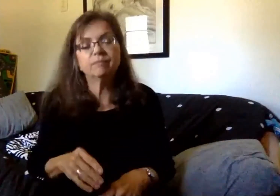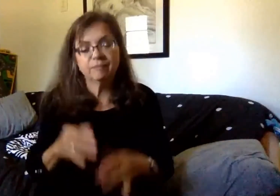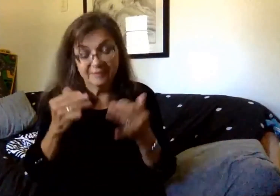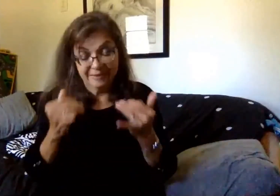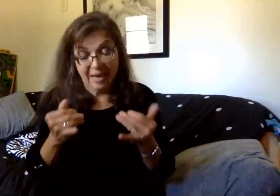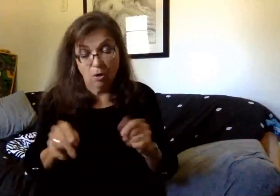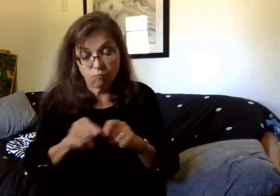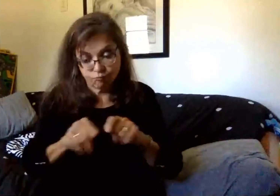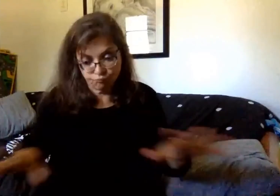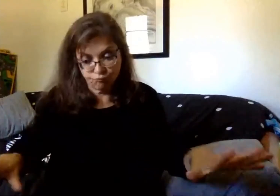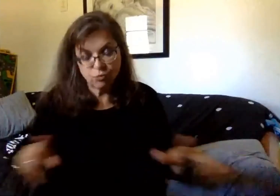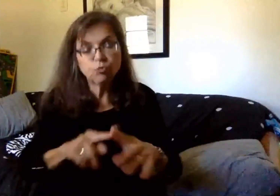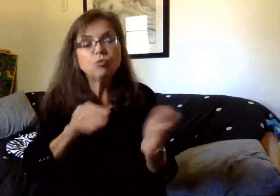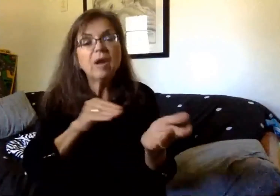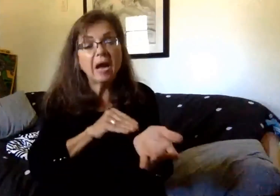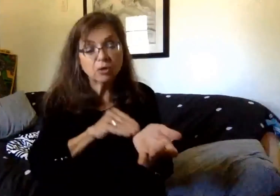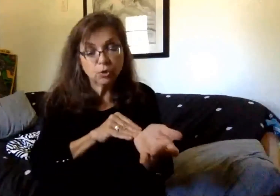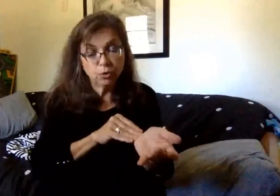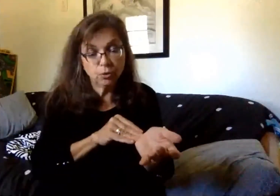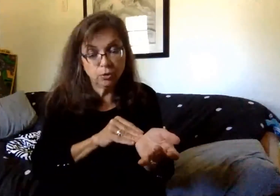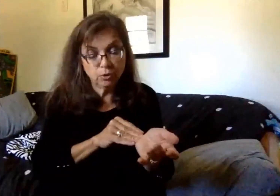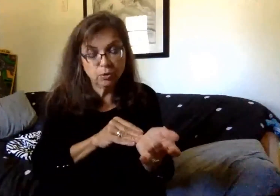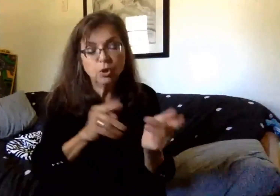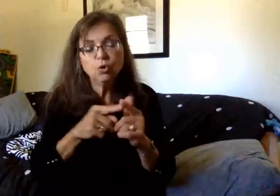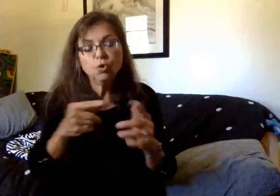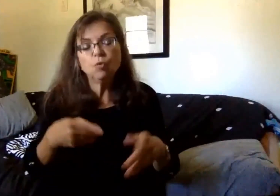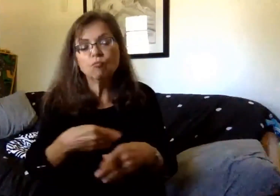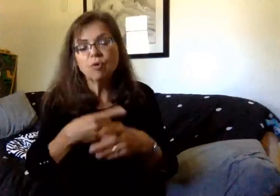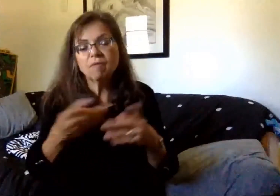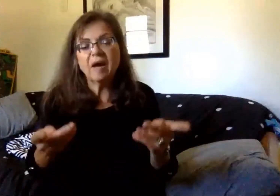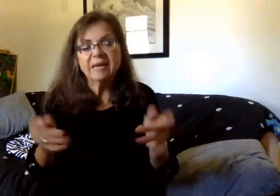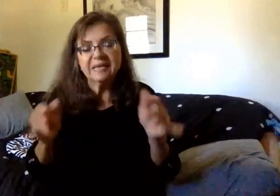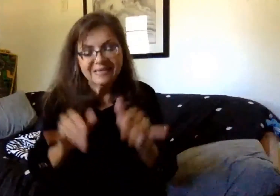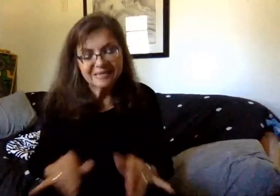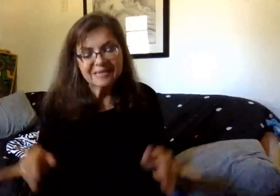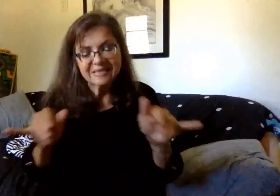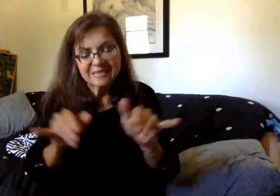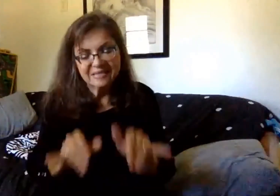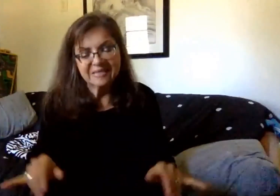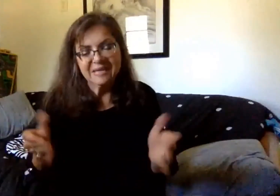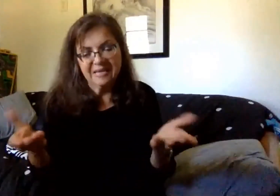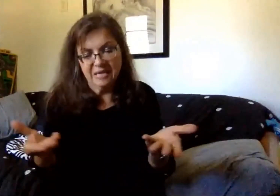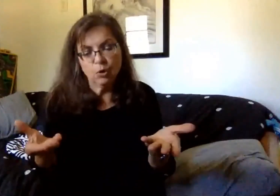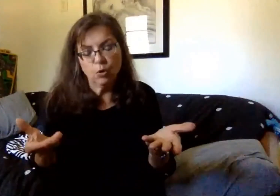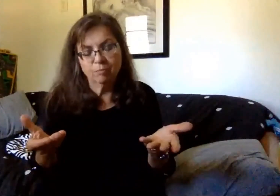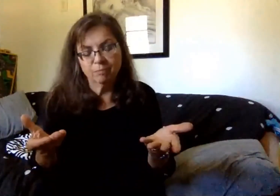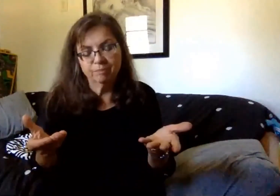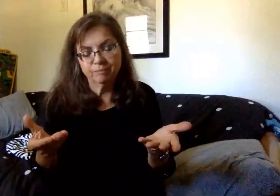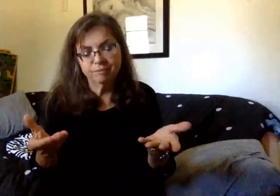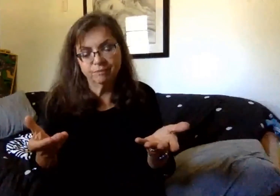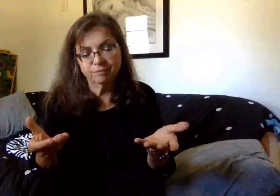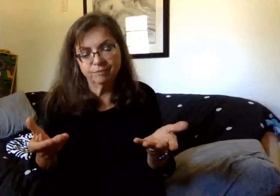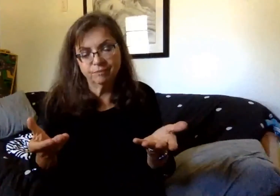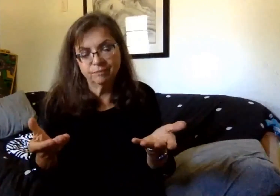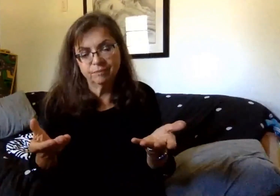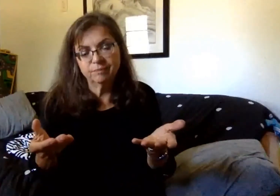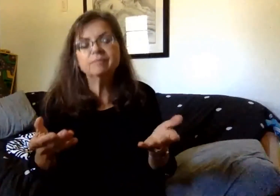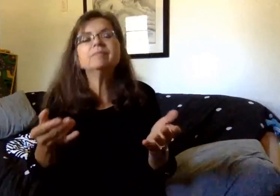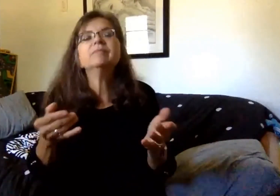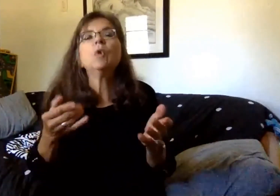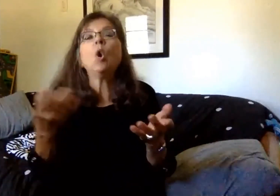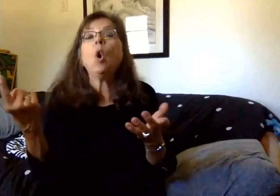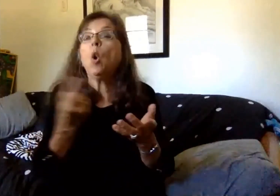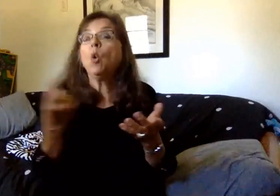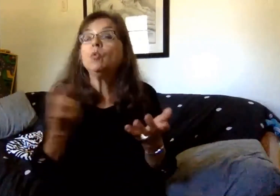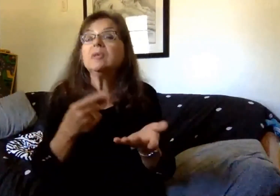distributed to physicians in an effort to provide consistency in the Finger Lakes region. It can only be completed by